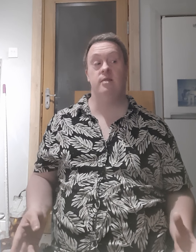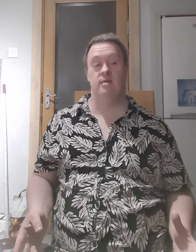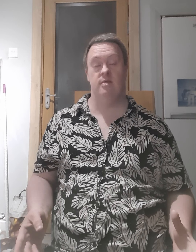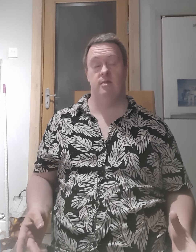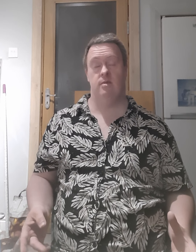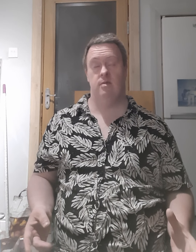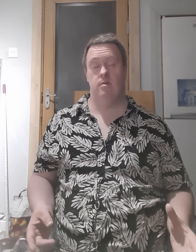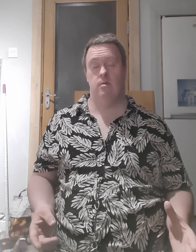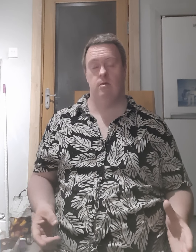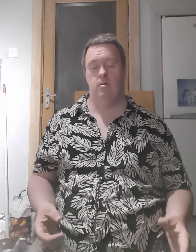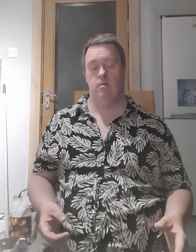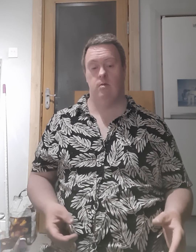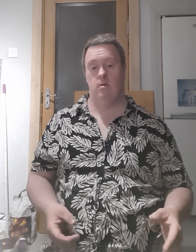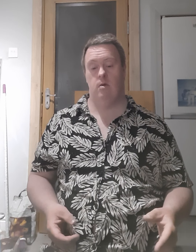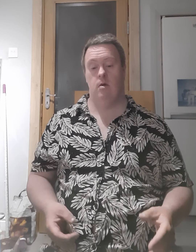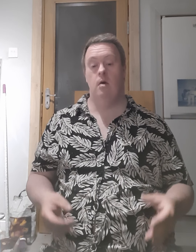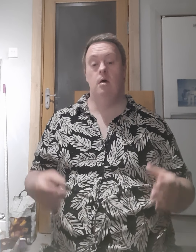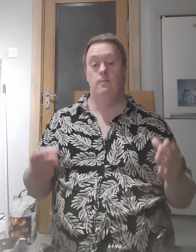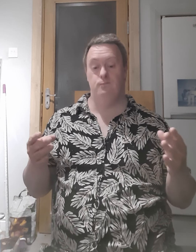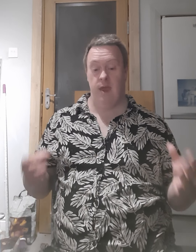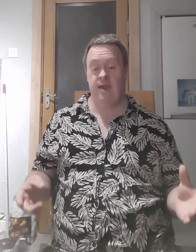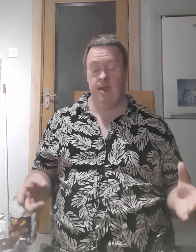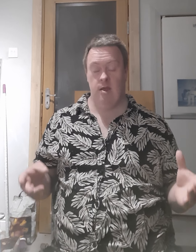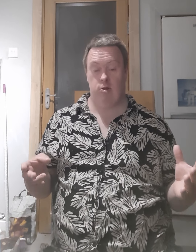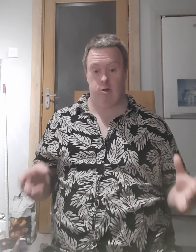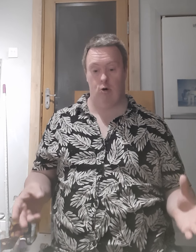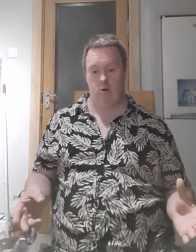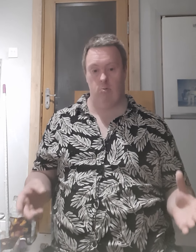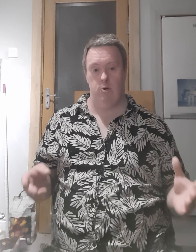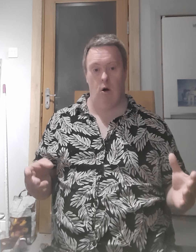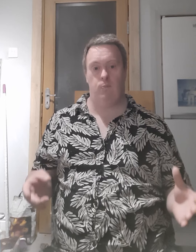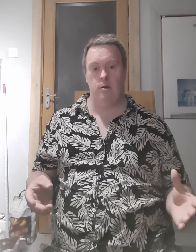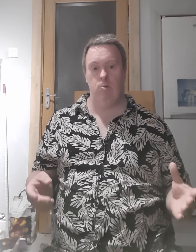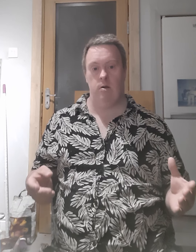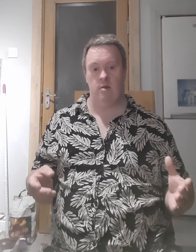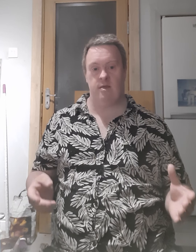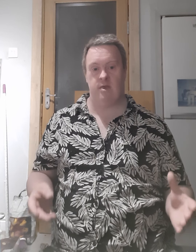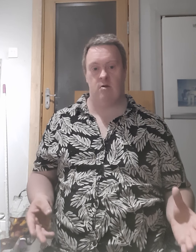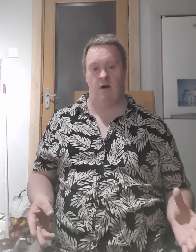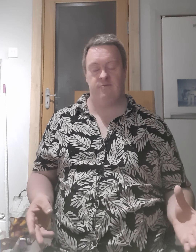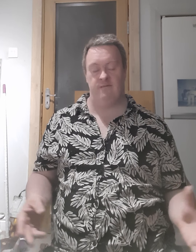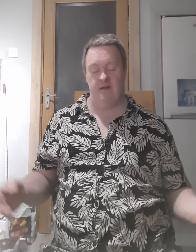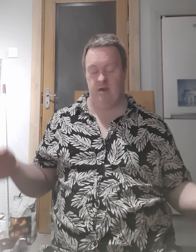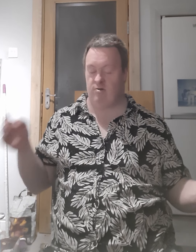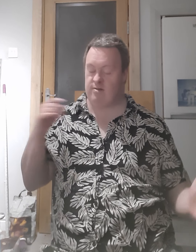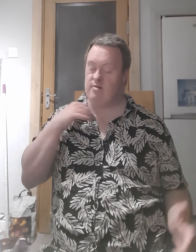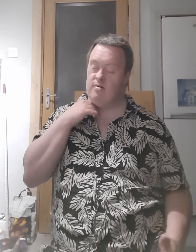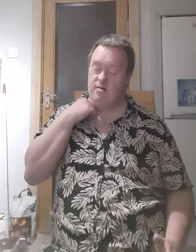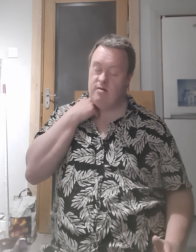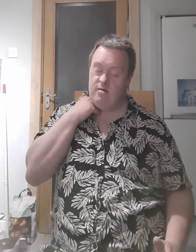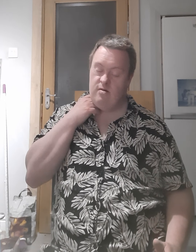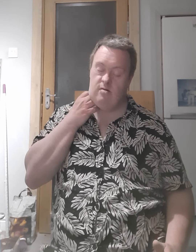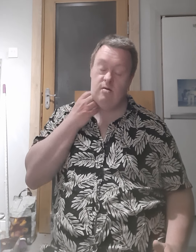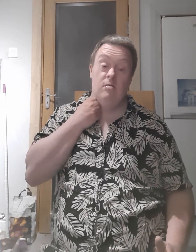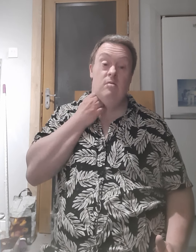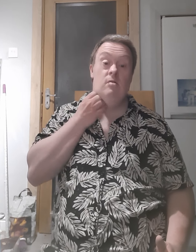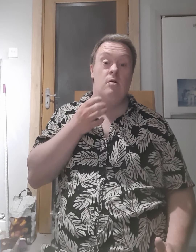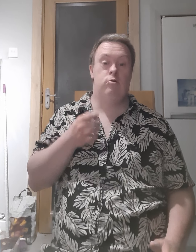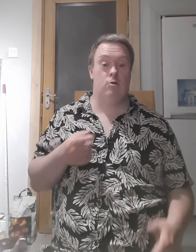make sure nobody will not to take off the videos you